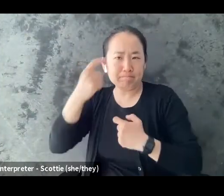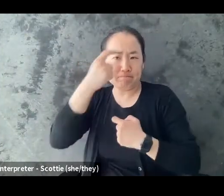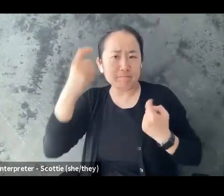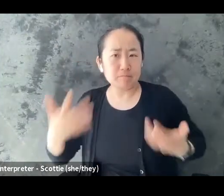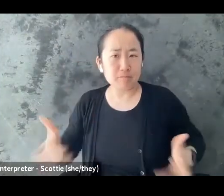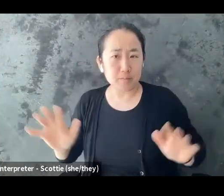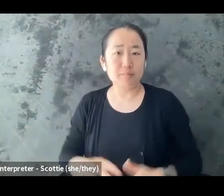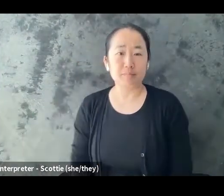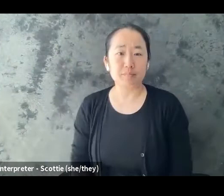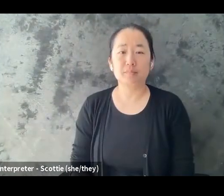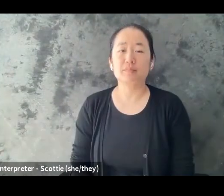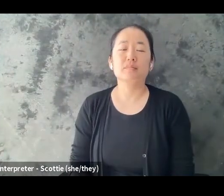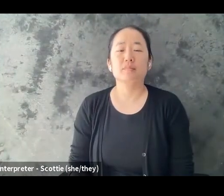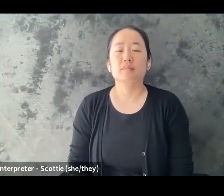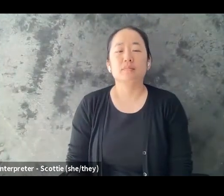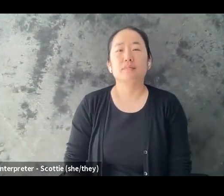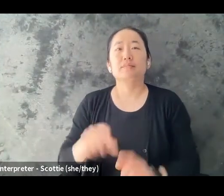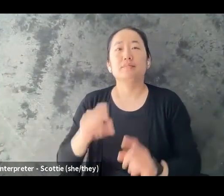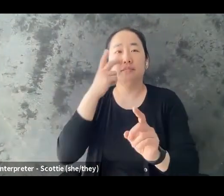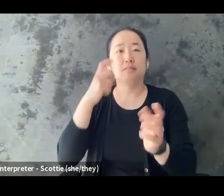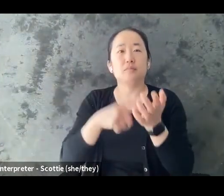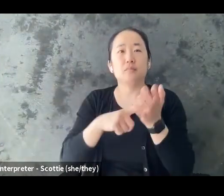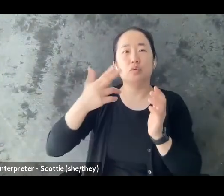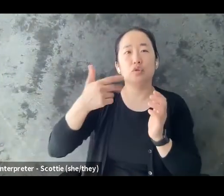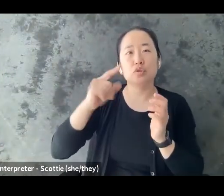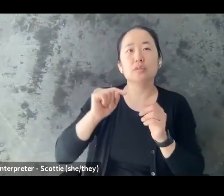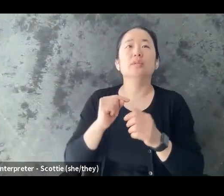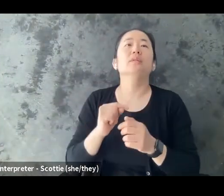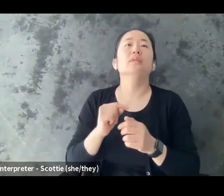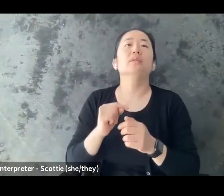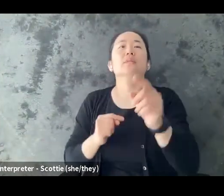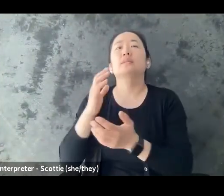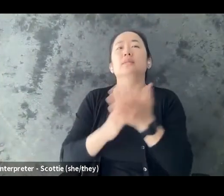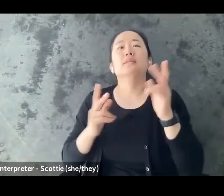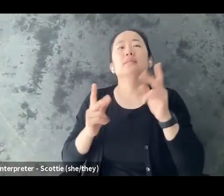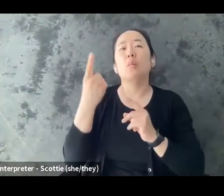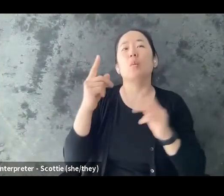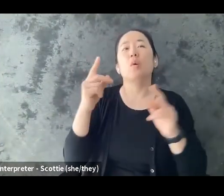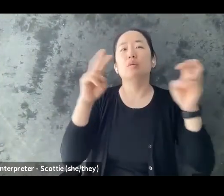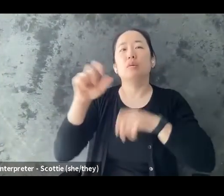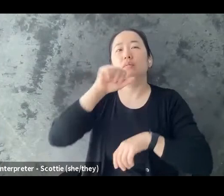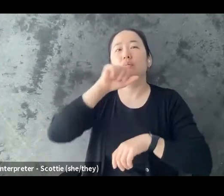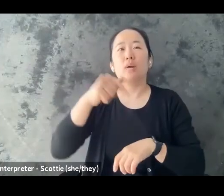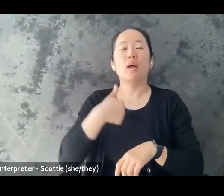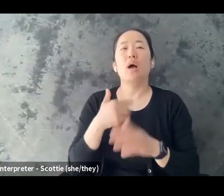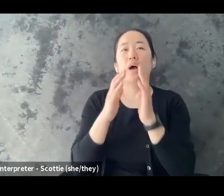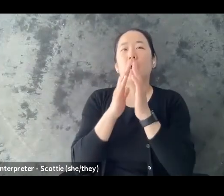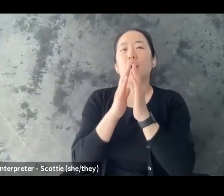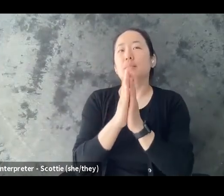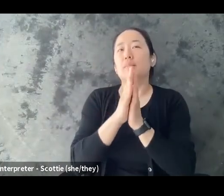so in the chat some people are sharing a quote that they love is i pray you heal from things no one ever